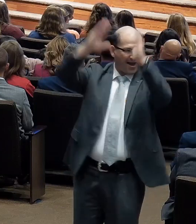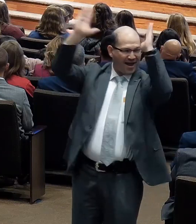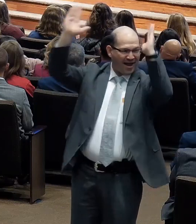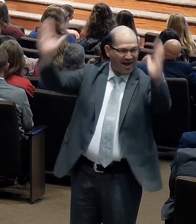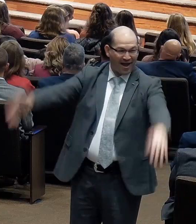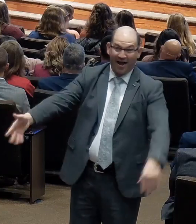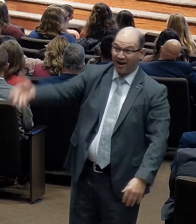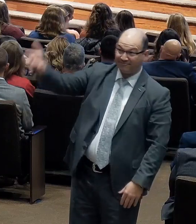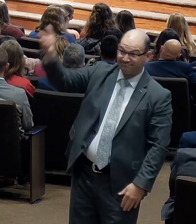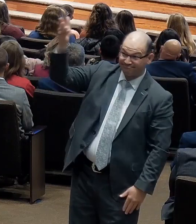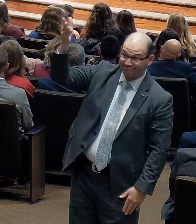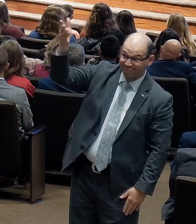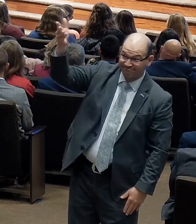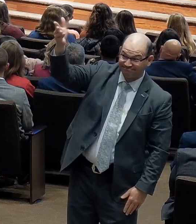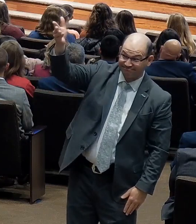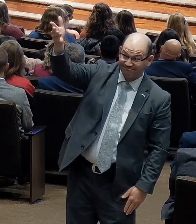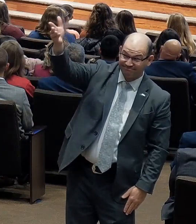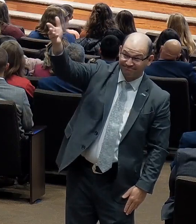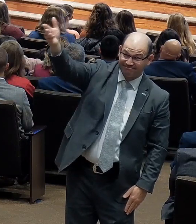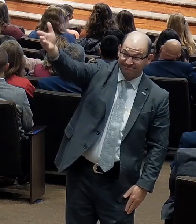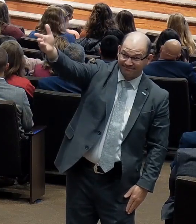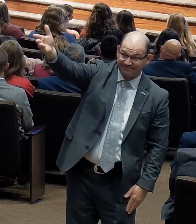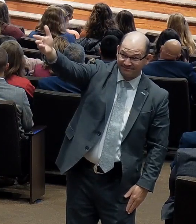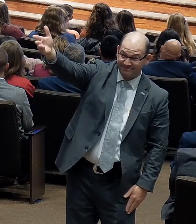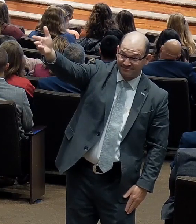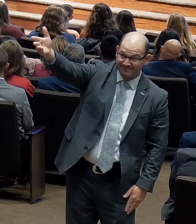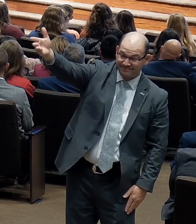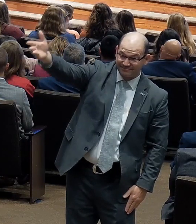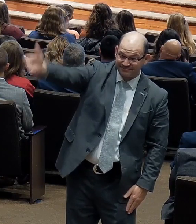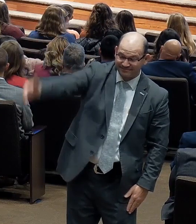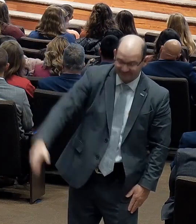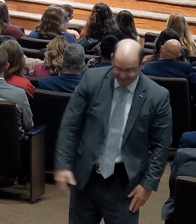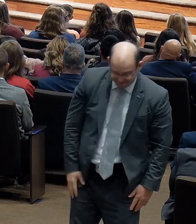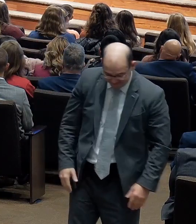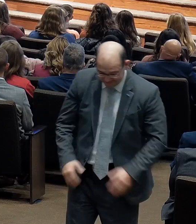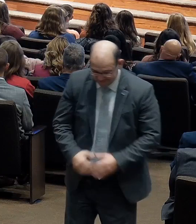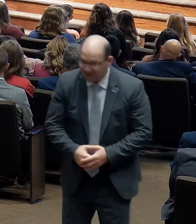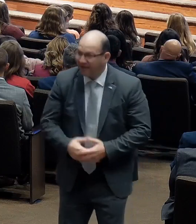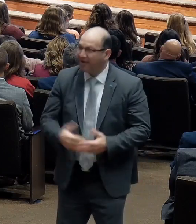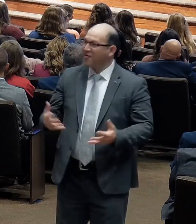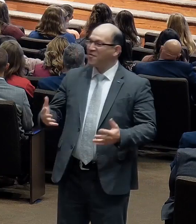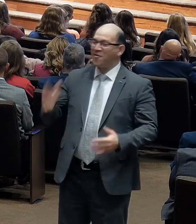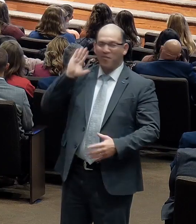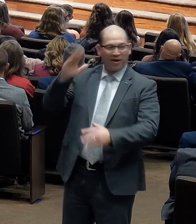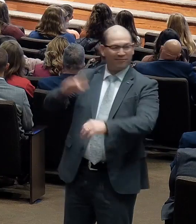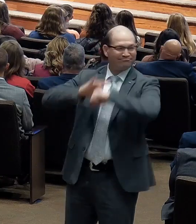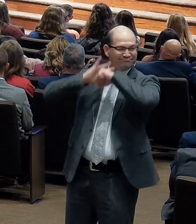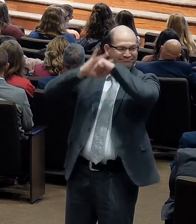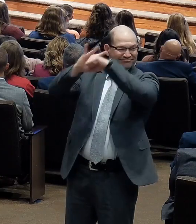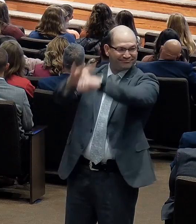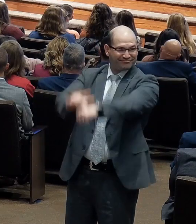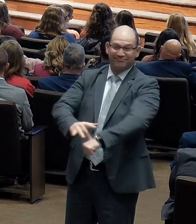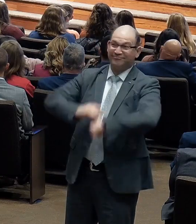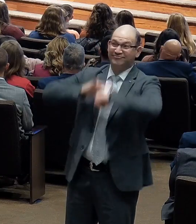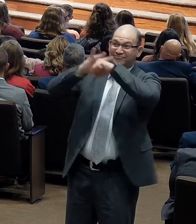for me. There I will live with my Savior